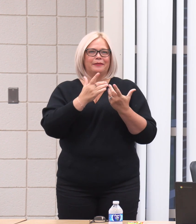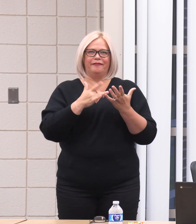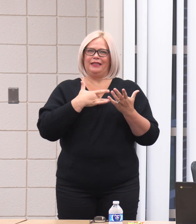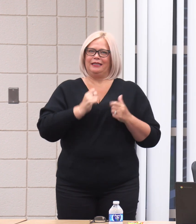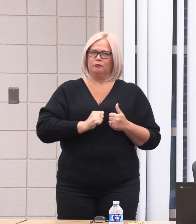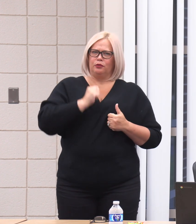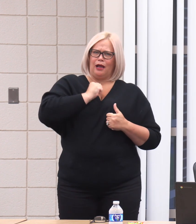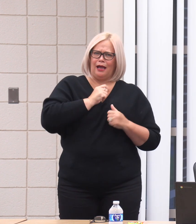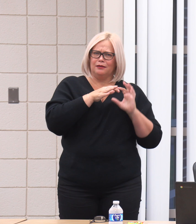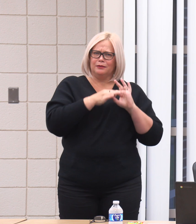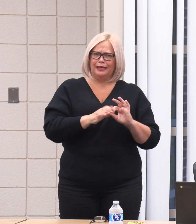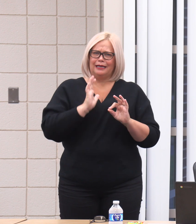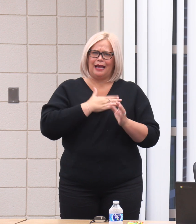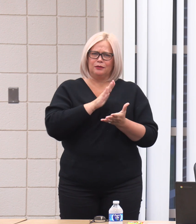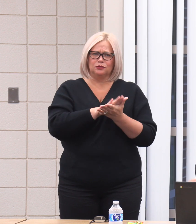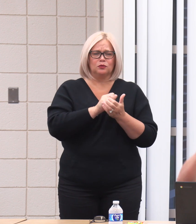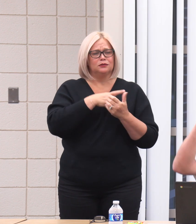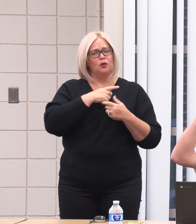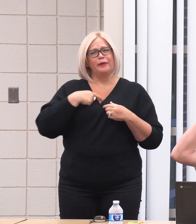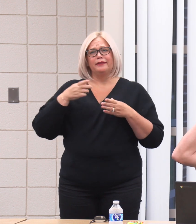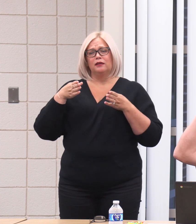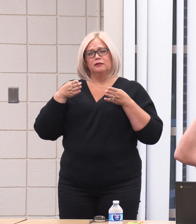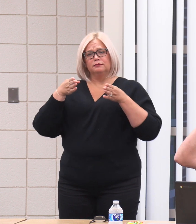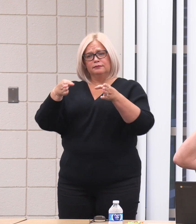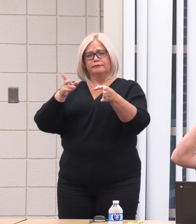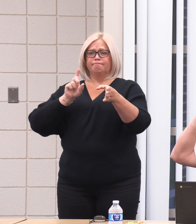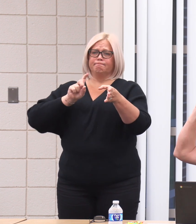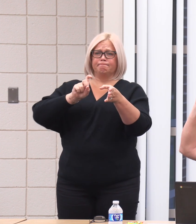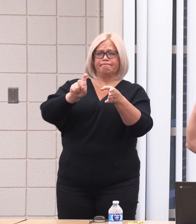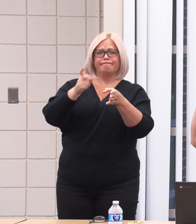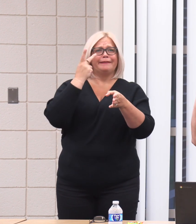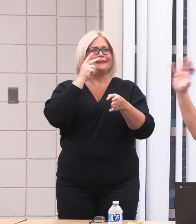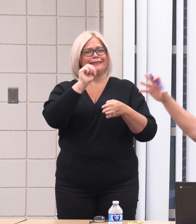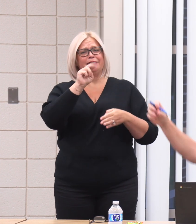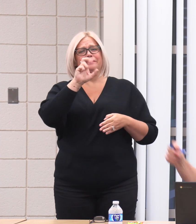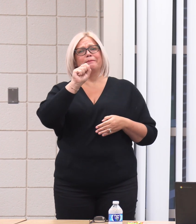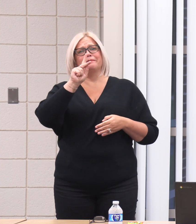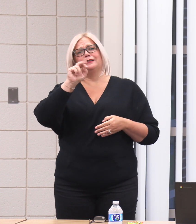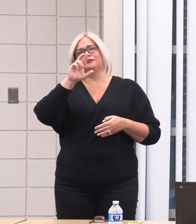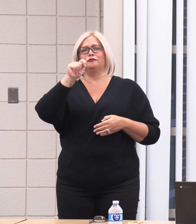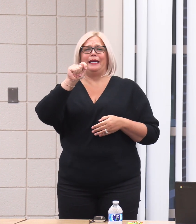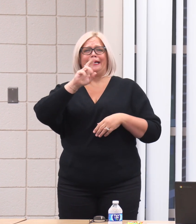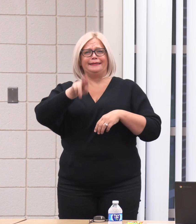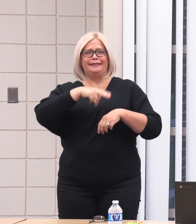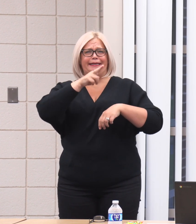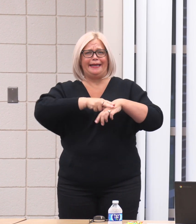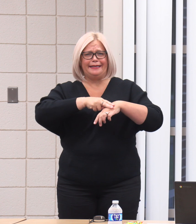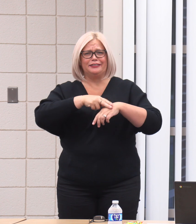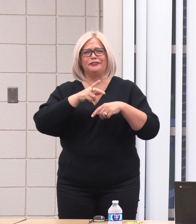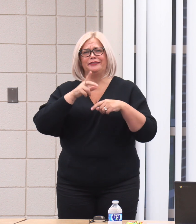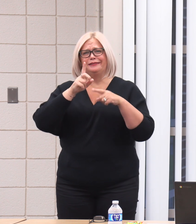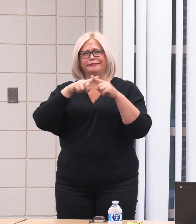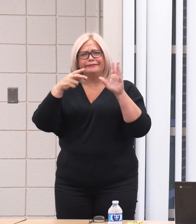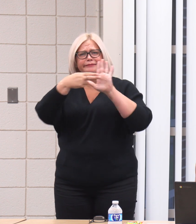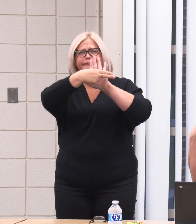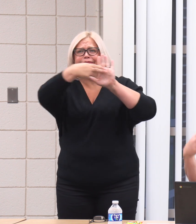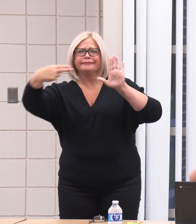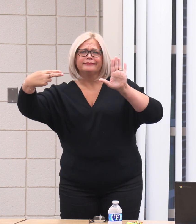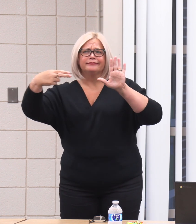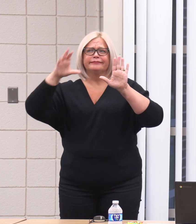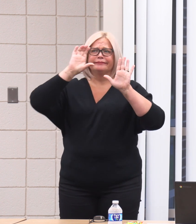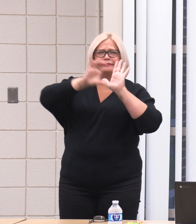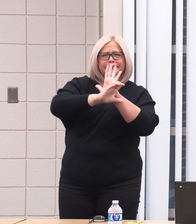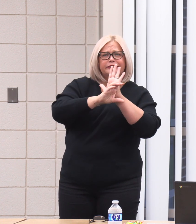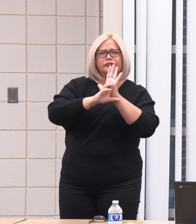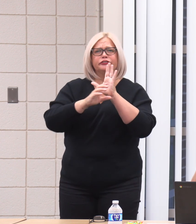pride with, you know, when kids walk down the hallway and they see, you know, the Musgraab Nation and all these types of things that, you know, it's something they could look at and